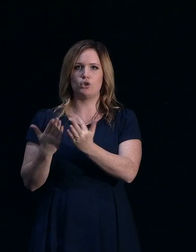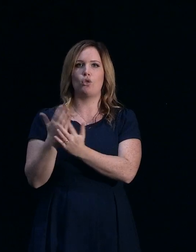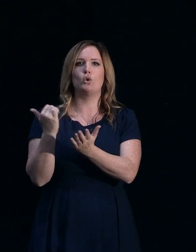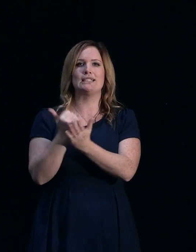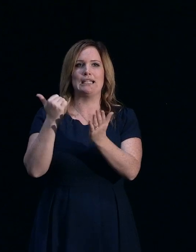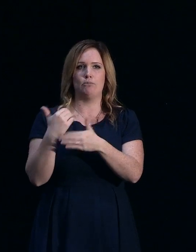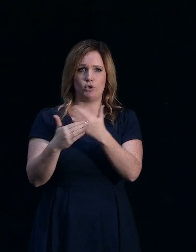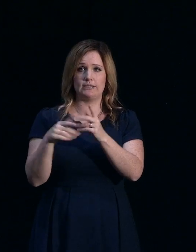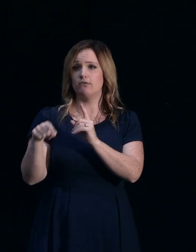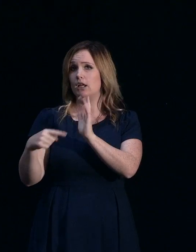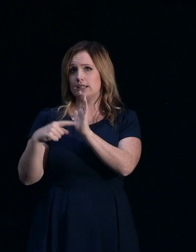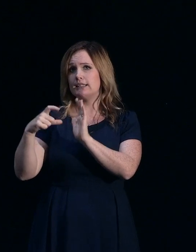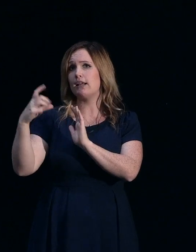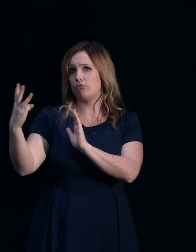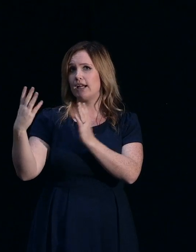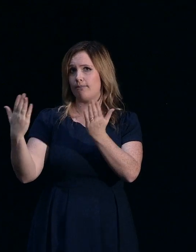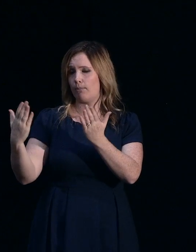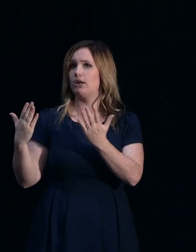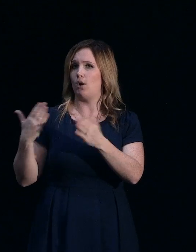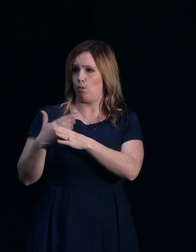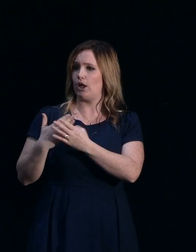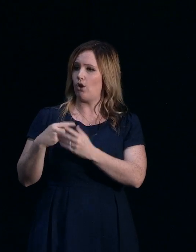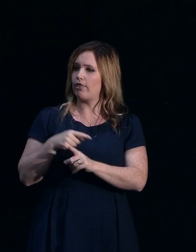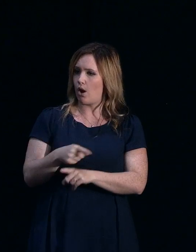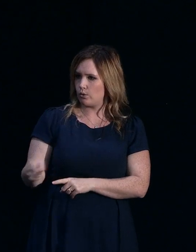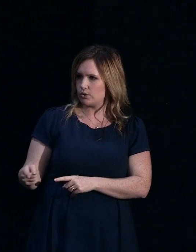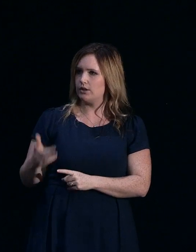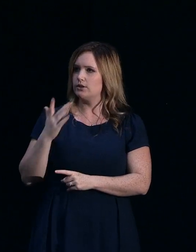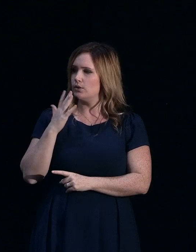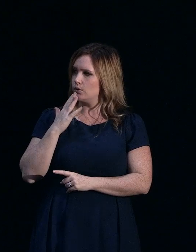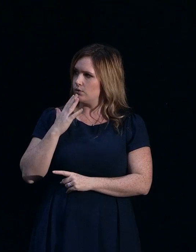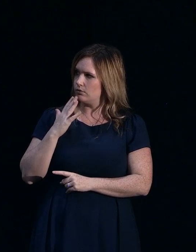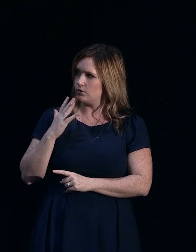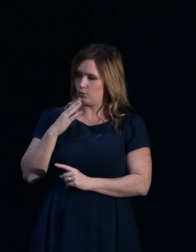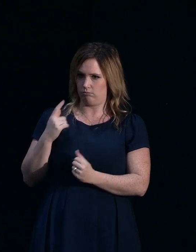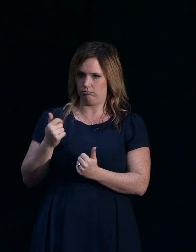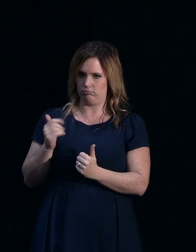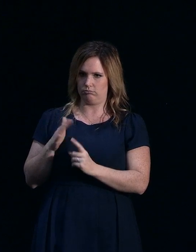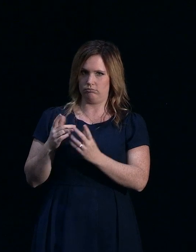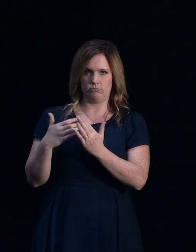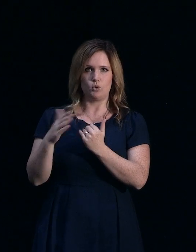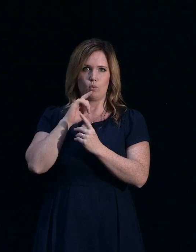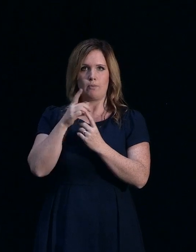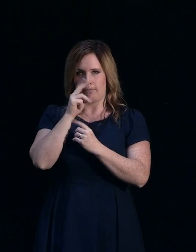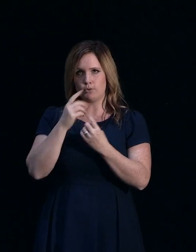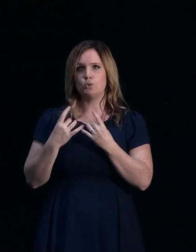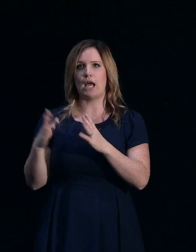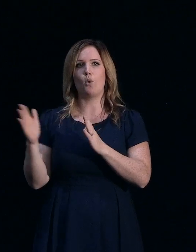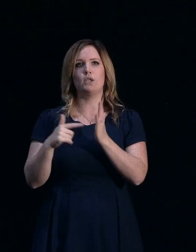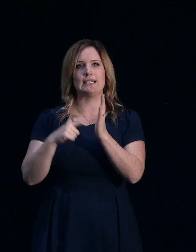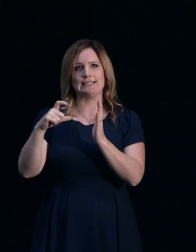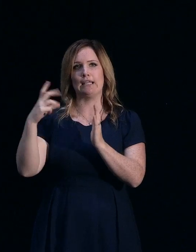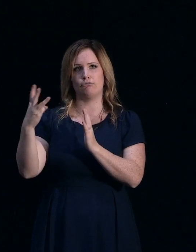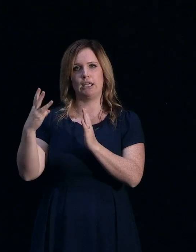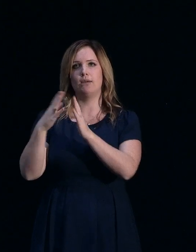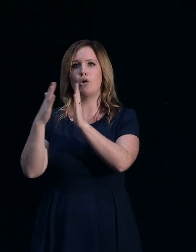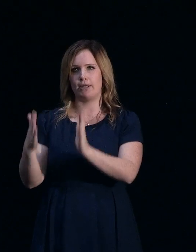TC3 properties. And once those are built, we'll be able to effectively start production for all TC3 properties. Well that's good. So look,